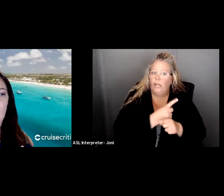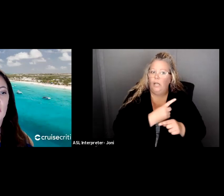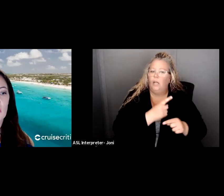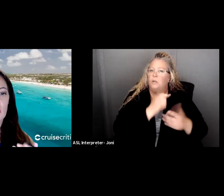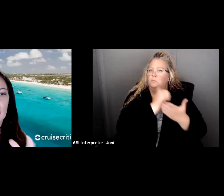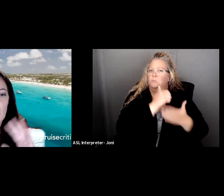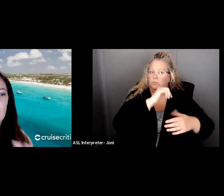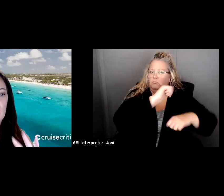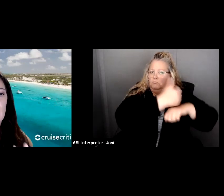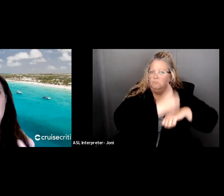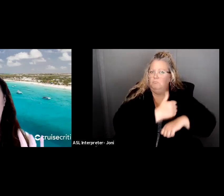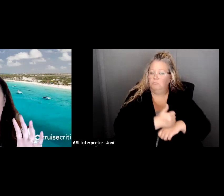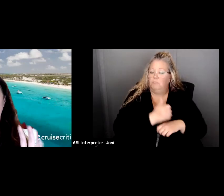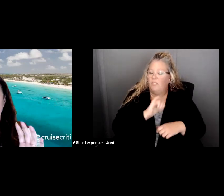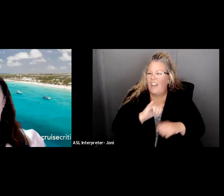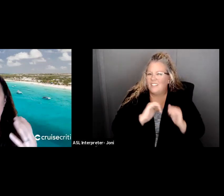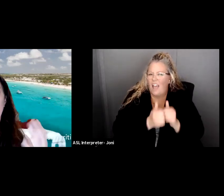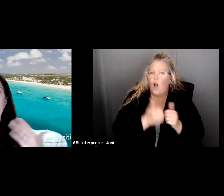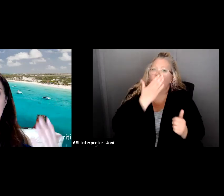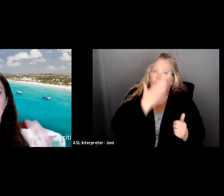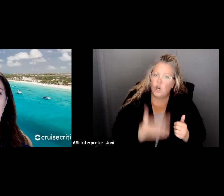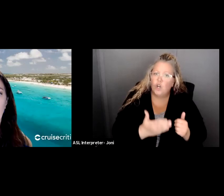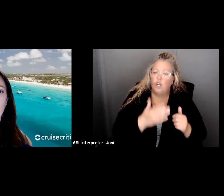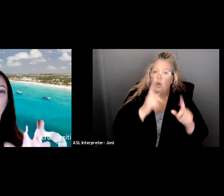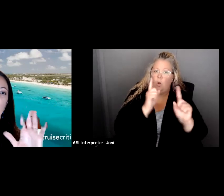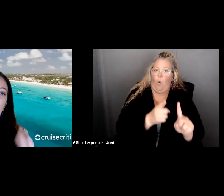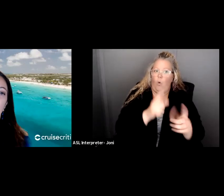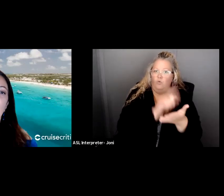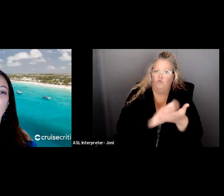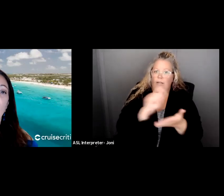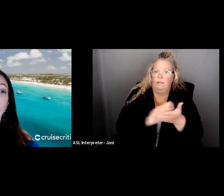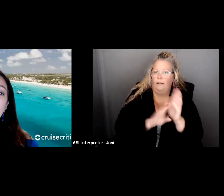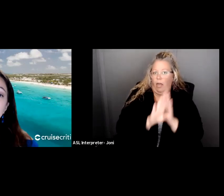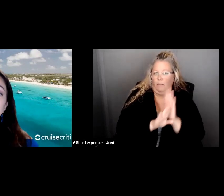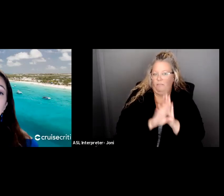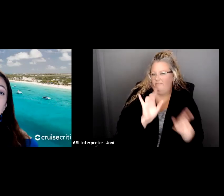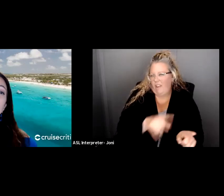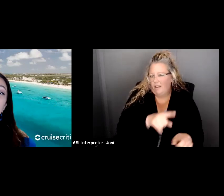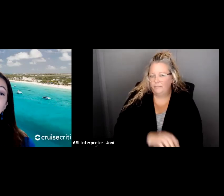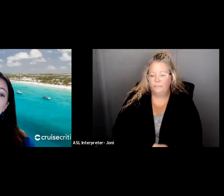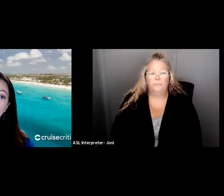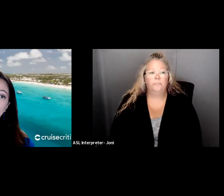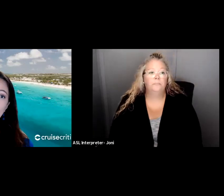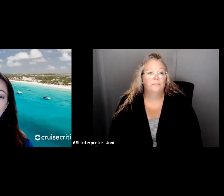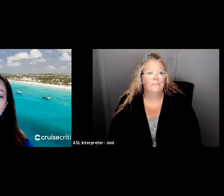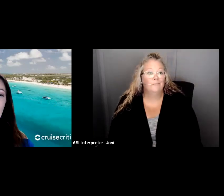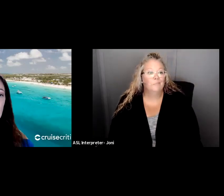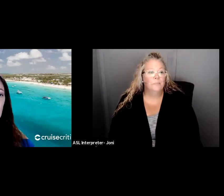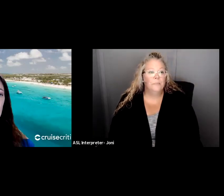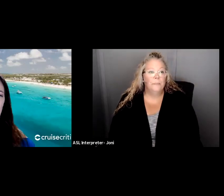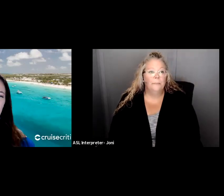that's how some of, that's how a good goal should be developed. Now there are ways to set goals